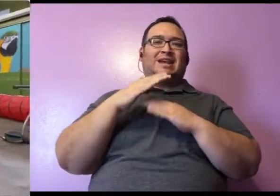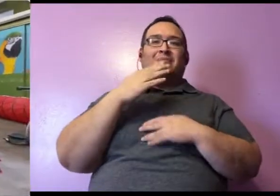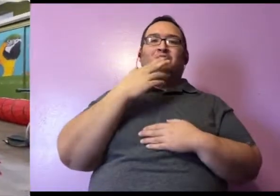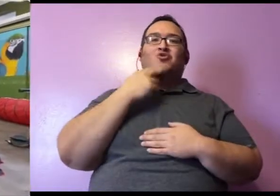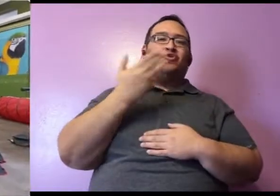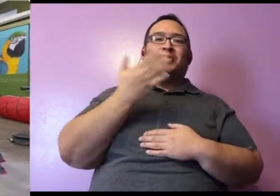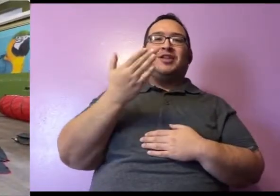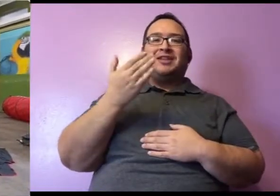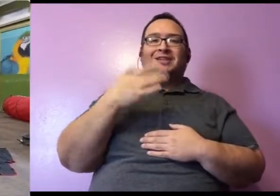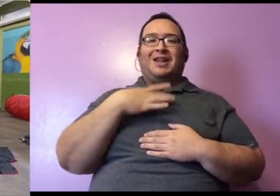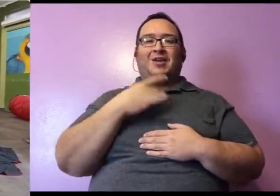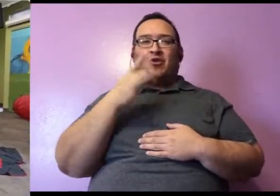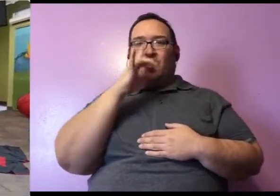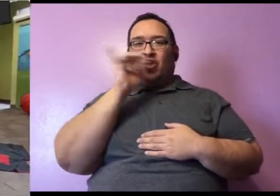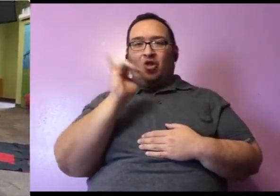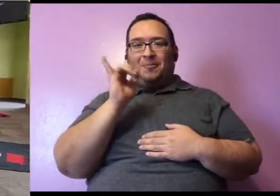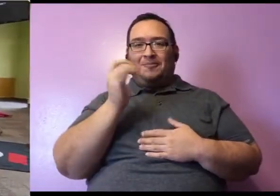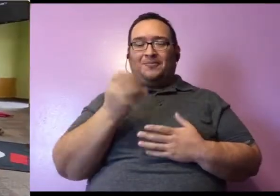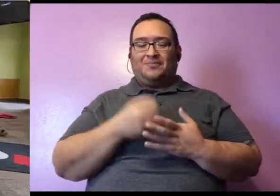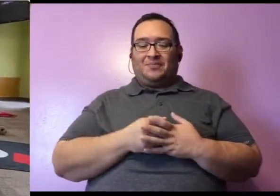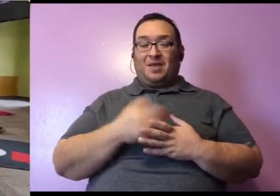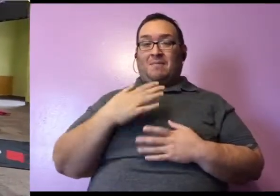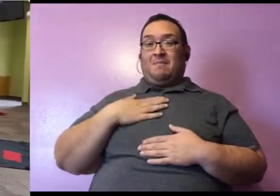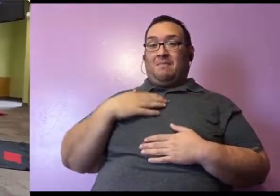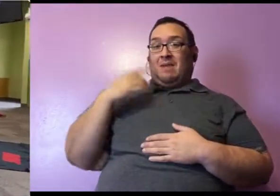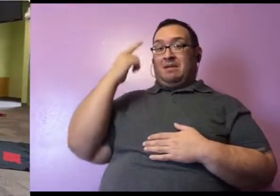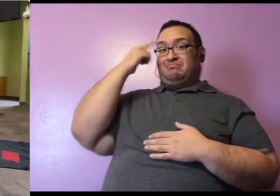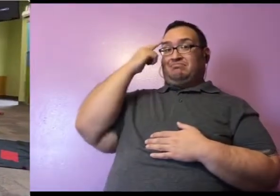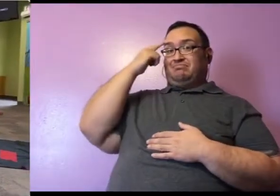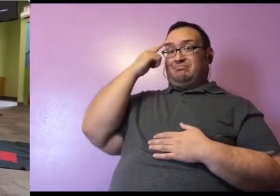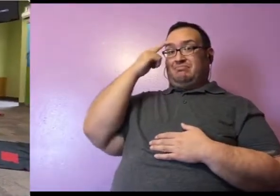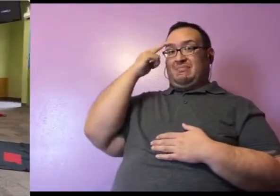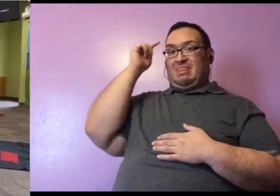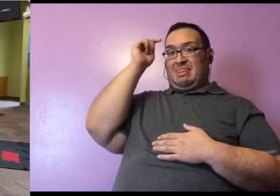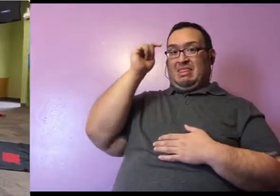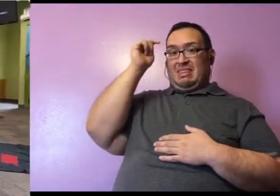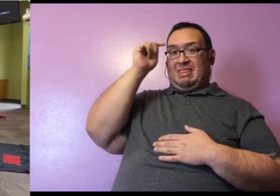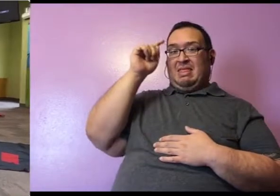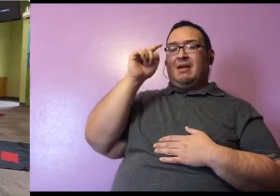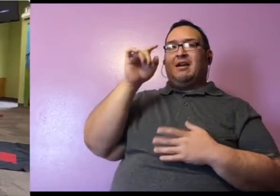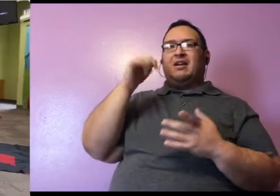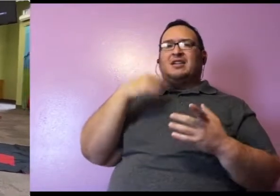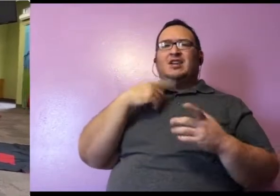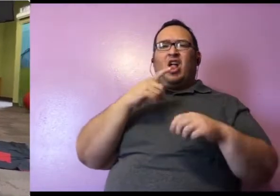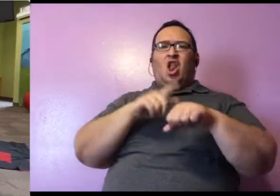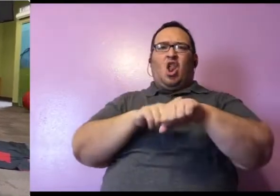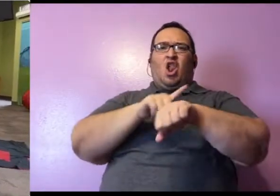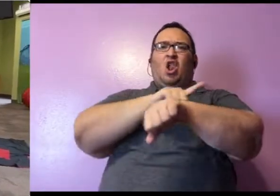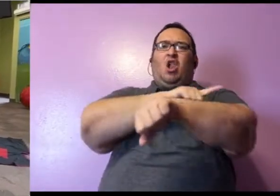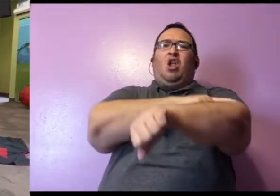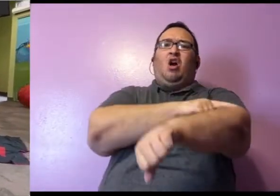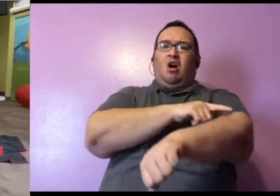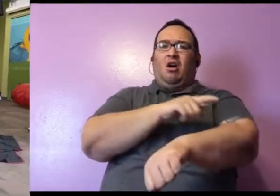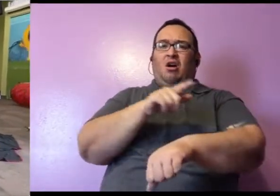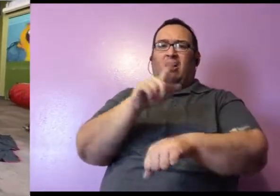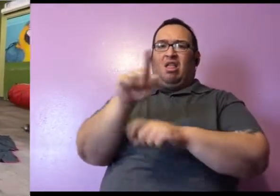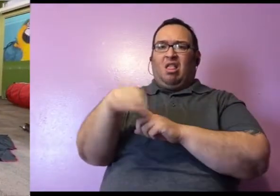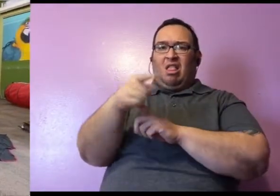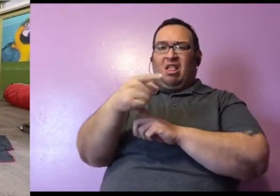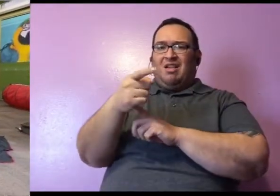things about the way Lucille looks. Now, my theory is that curly tail is because it is so long. It is so long. She has to make sure